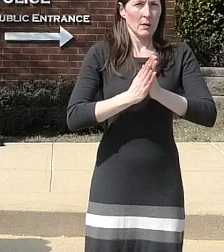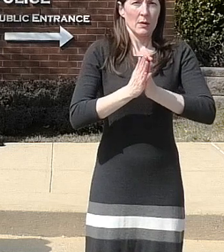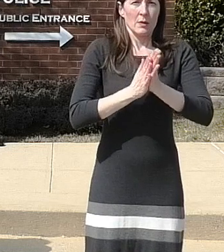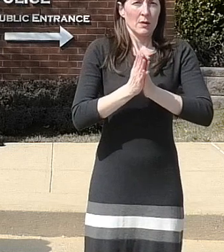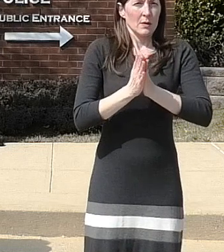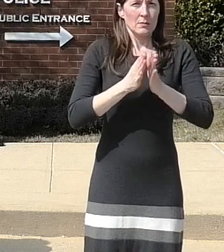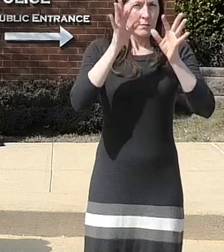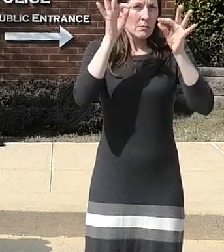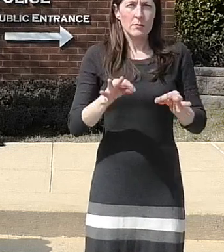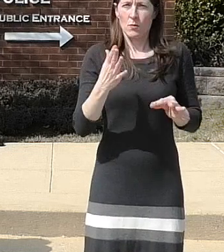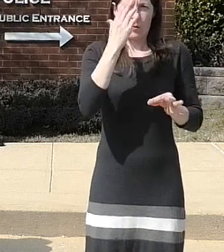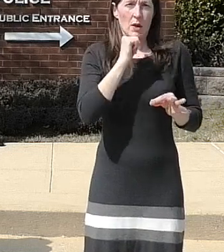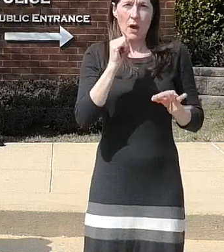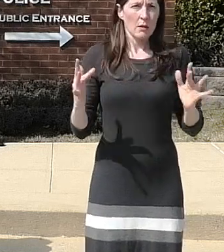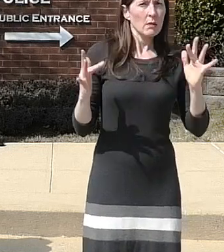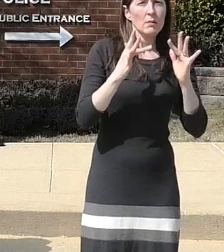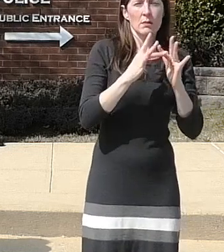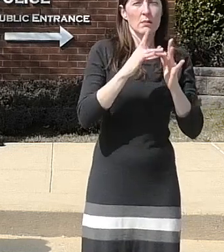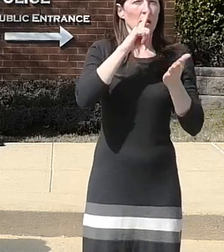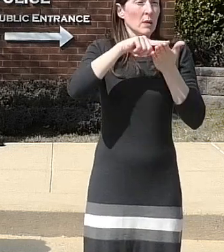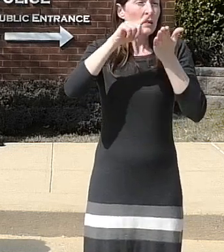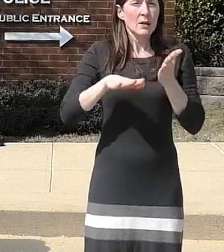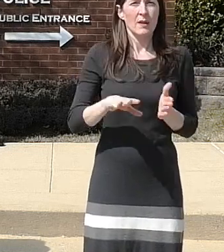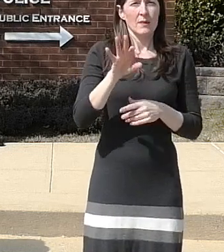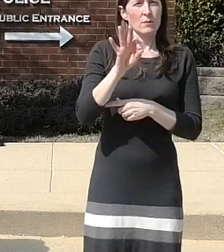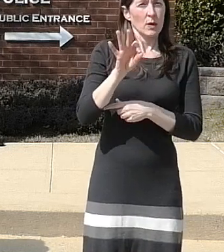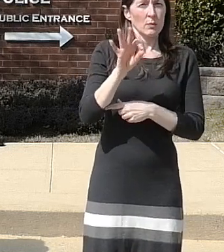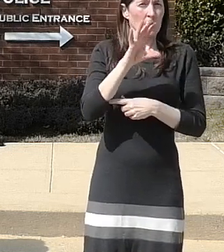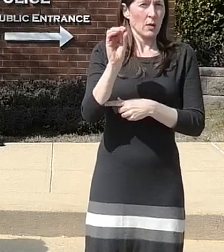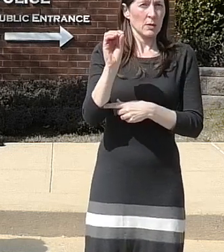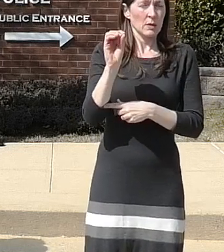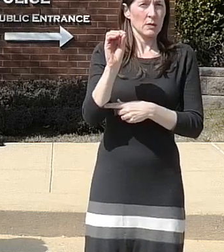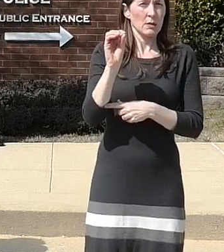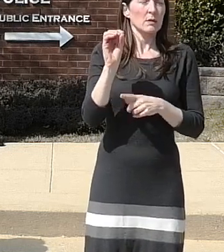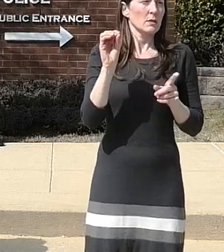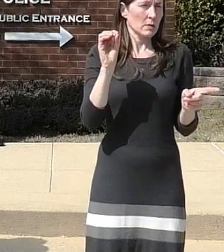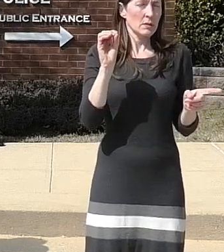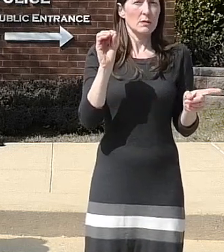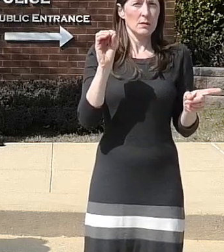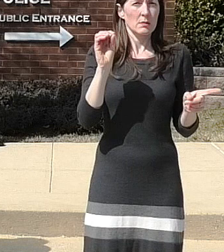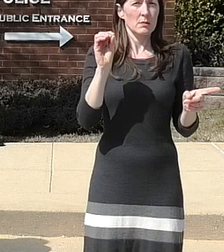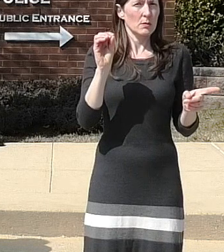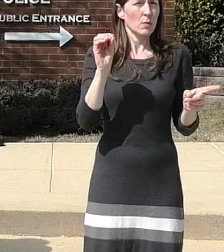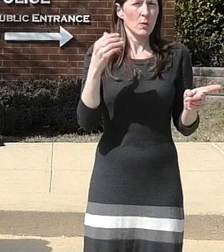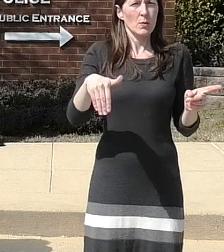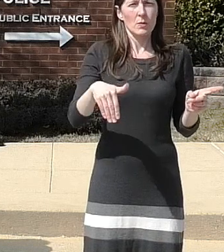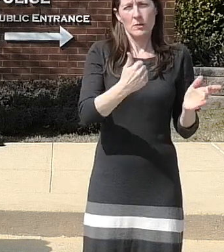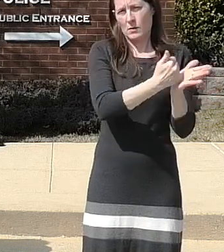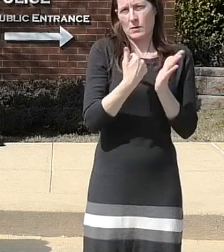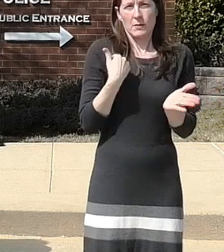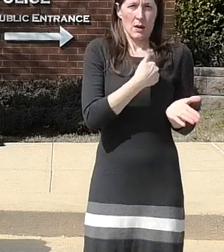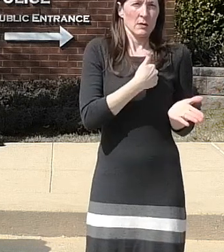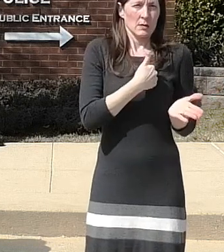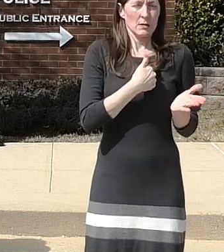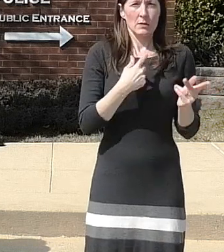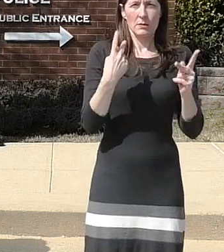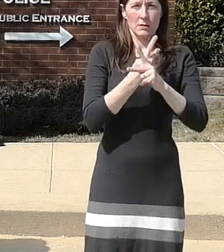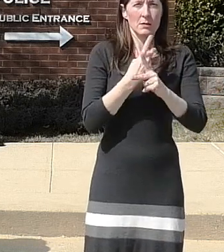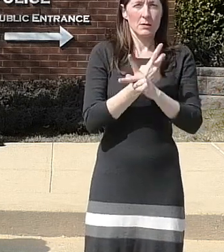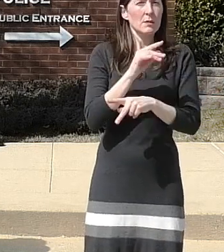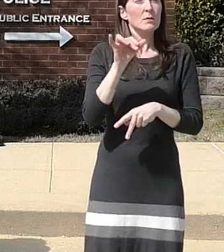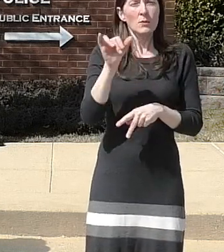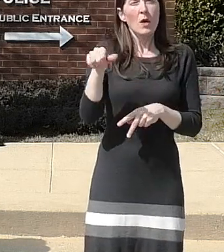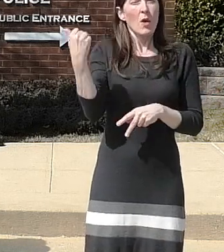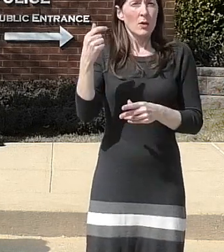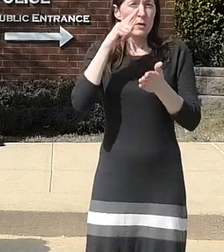couple of detectives in frederick county who were instrumental in helping us in this and also some investigators and detectives